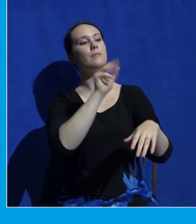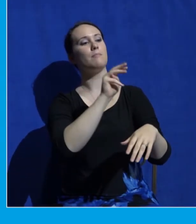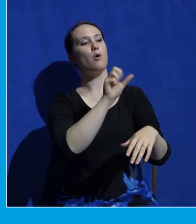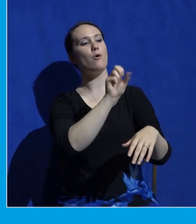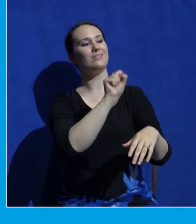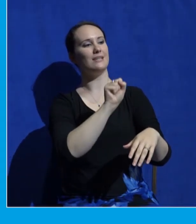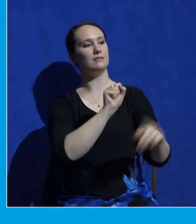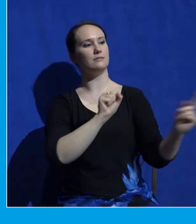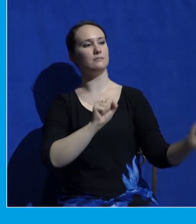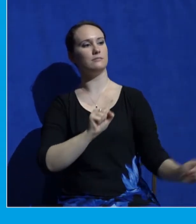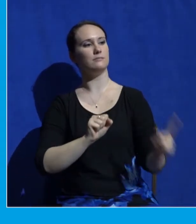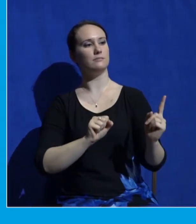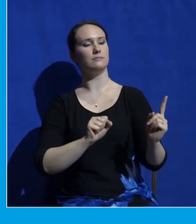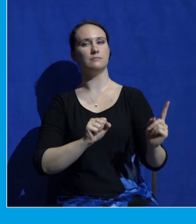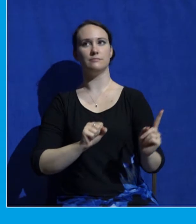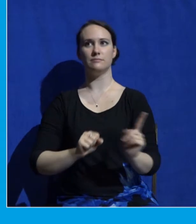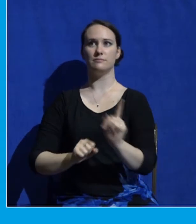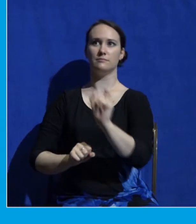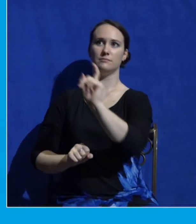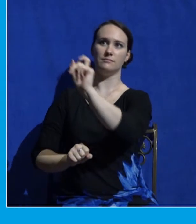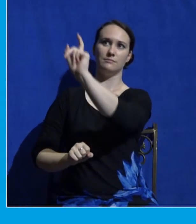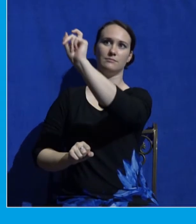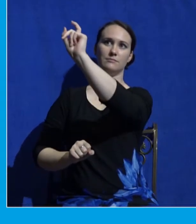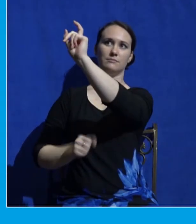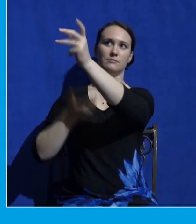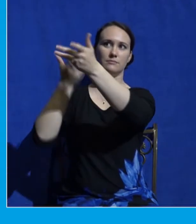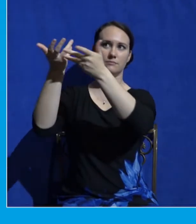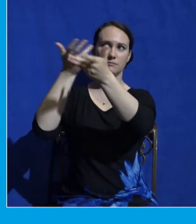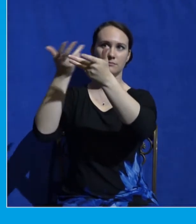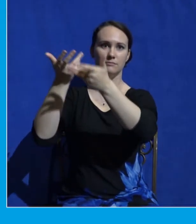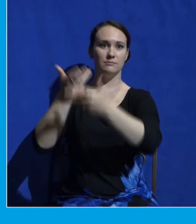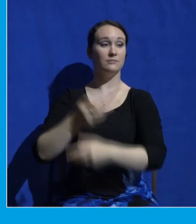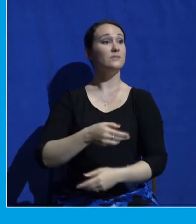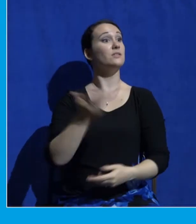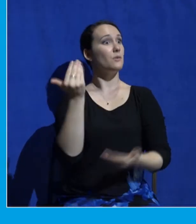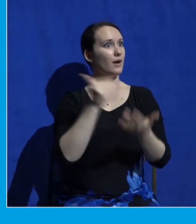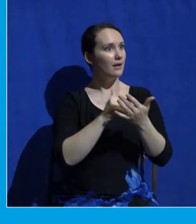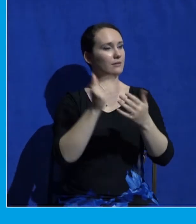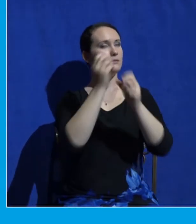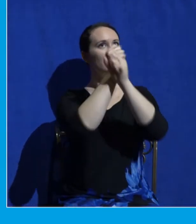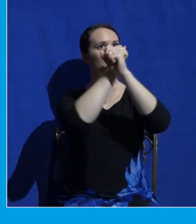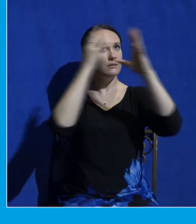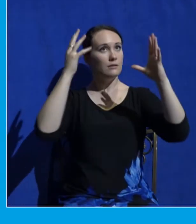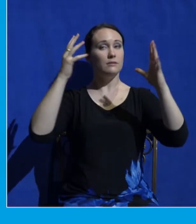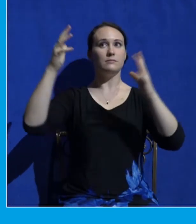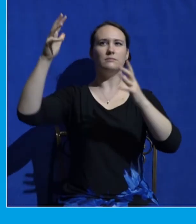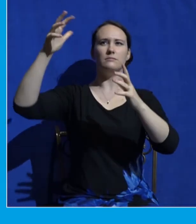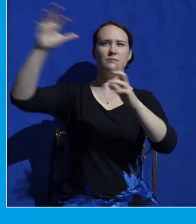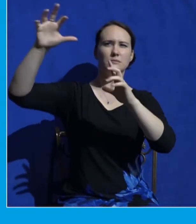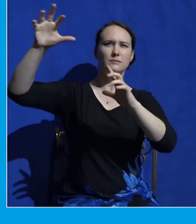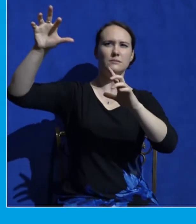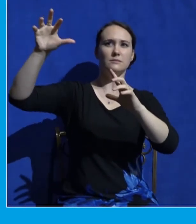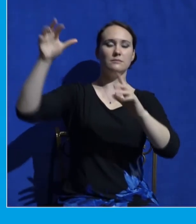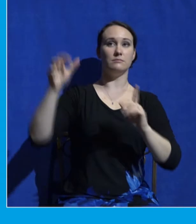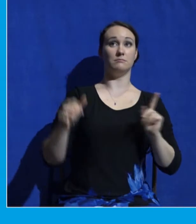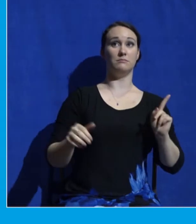Moses went up. The scene, this trembling mountain, Moses going up, meeting with God. He